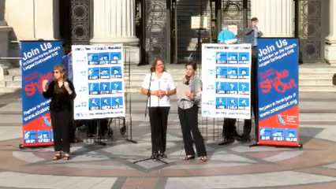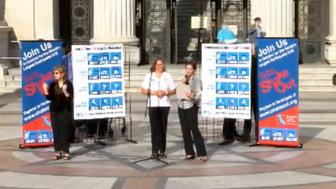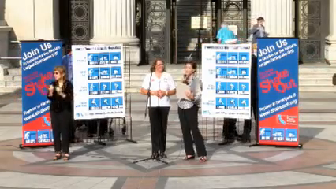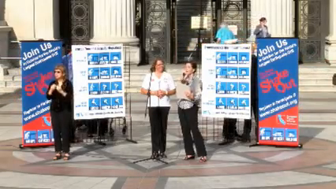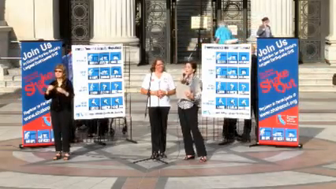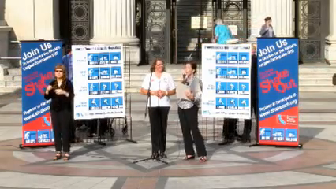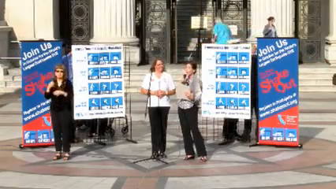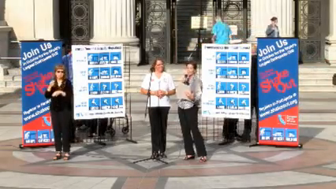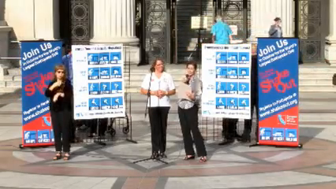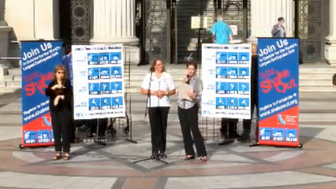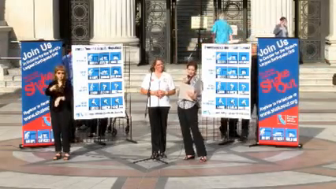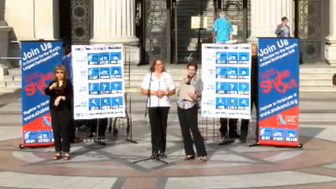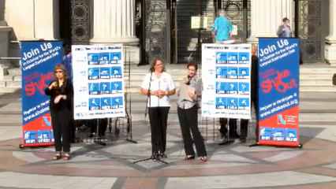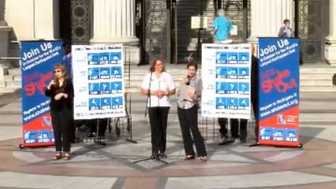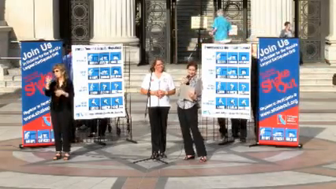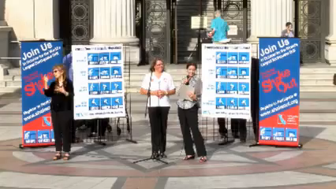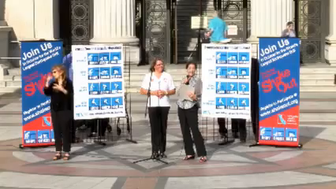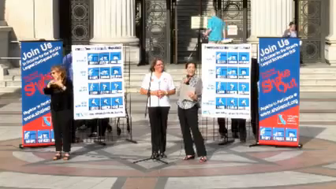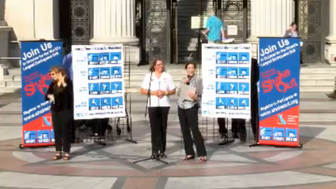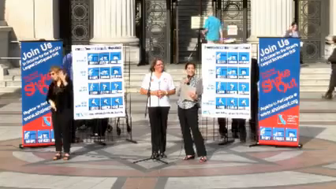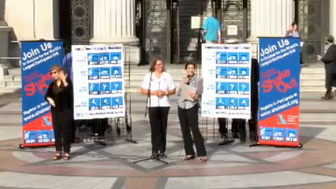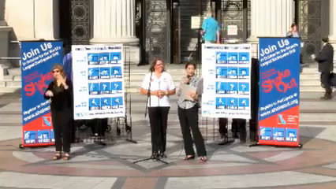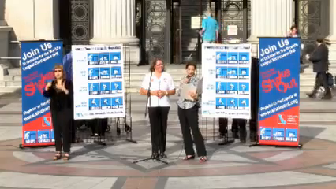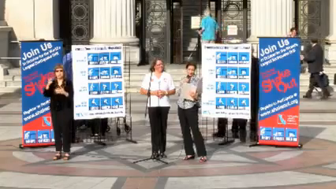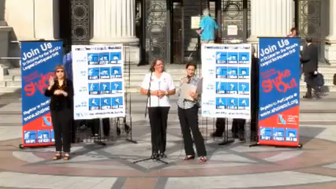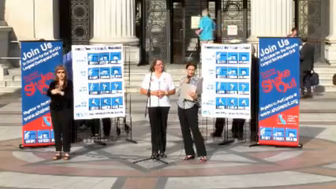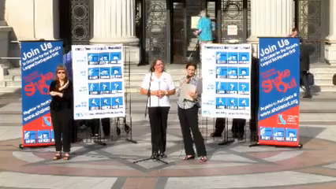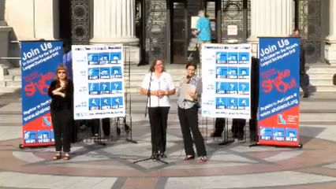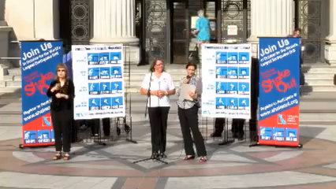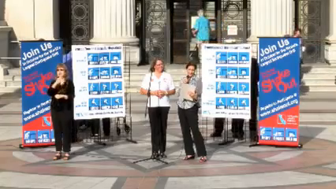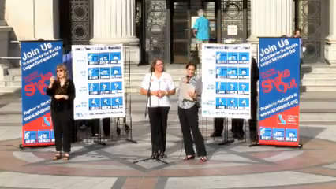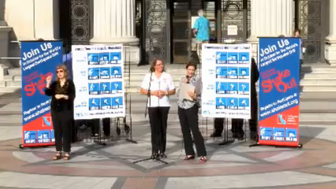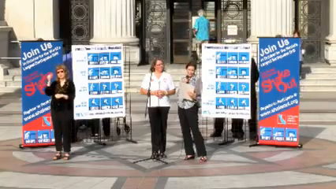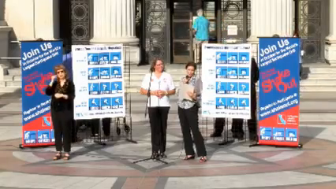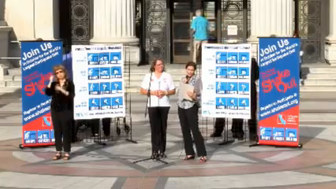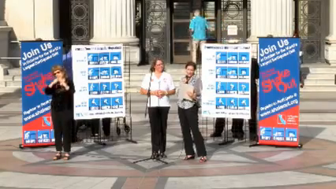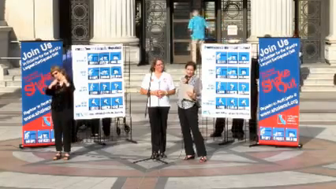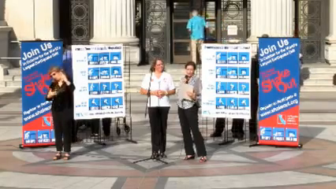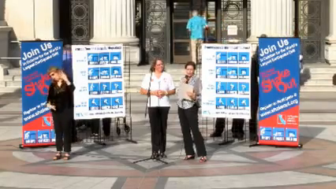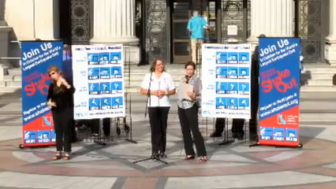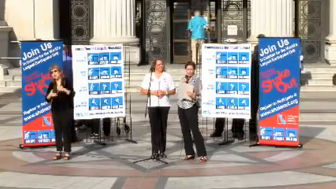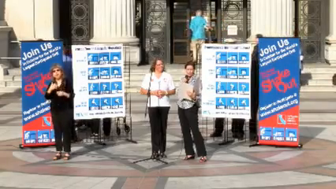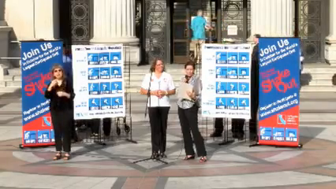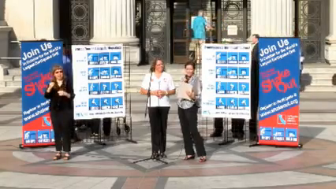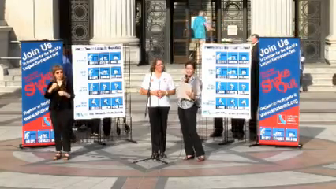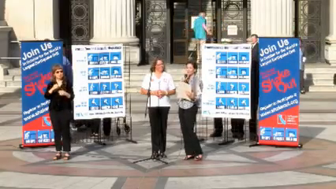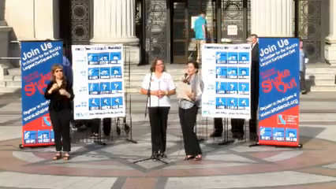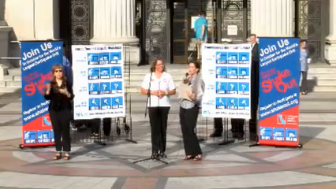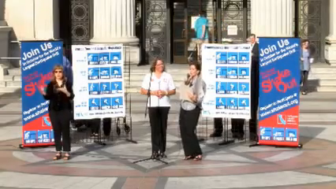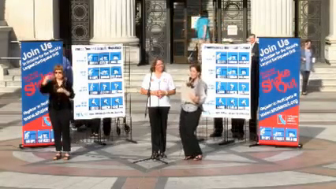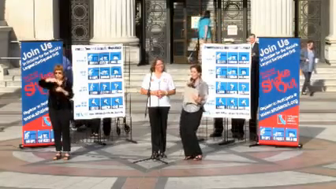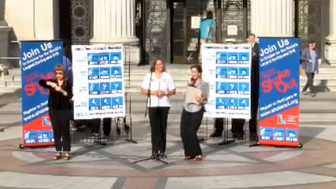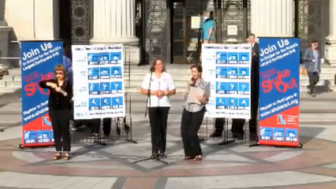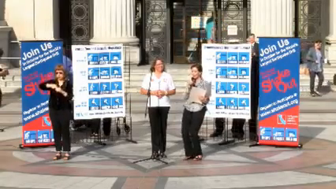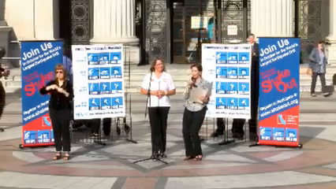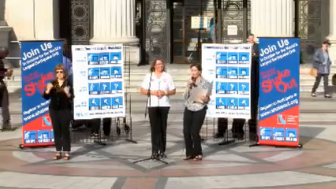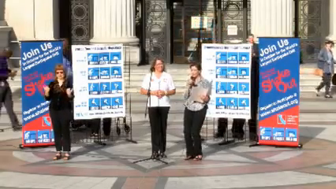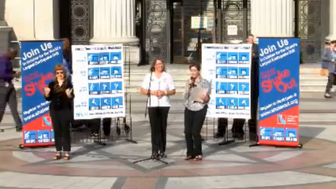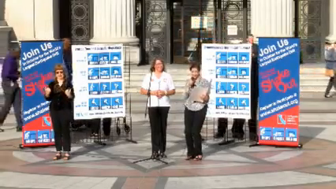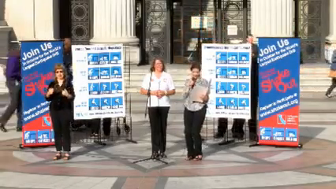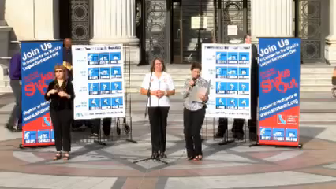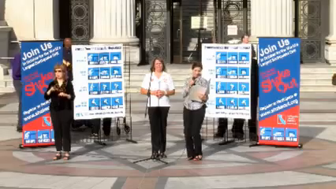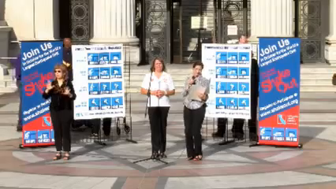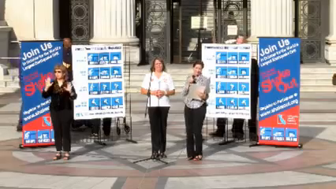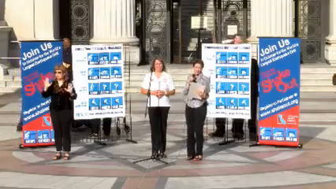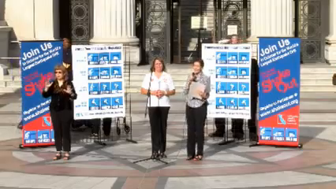organizations non-profits businesses and government and whereas by participating in the great California